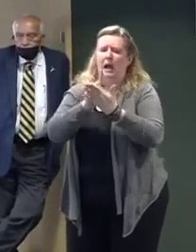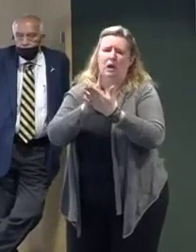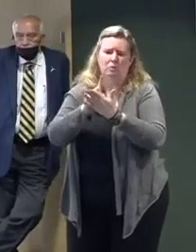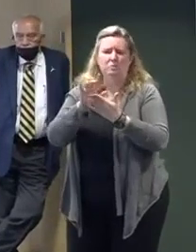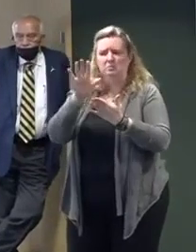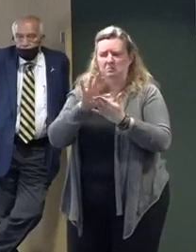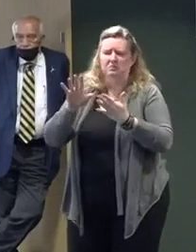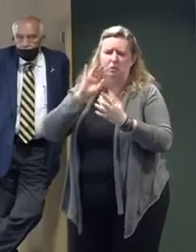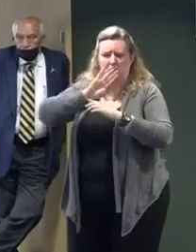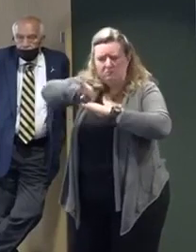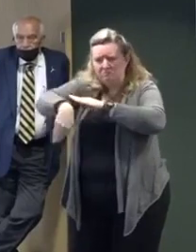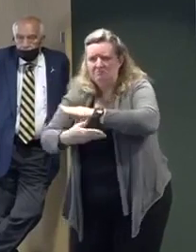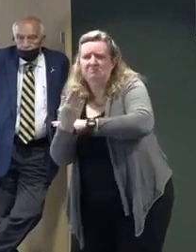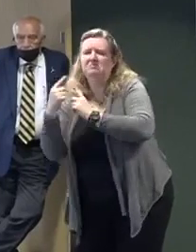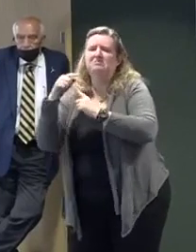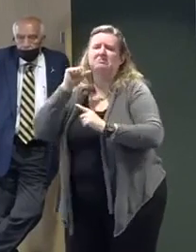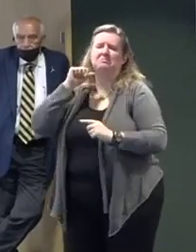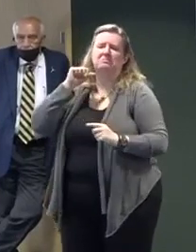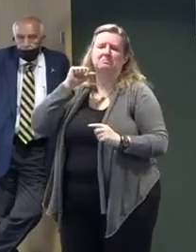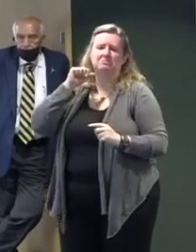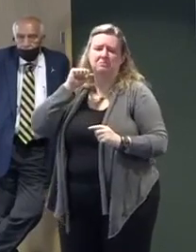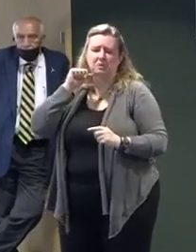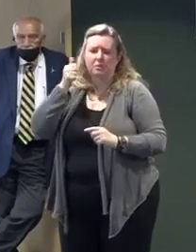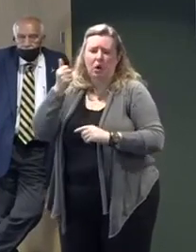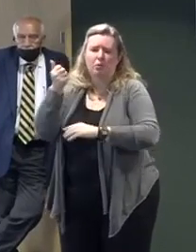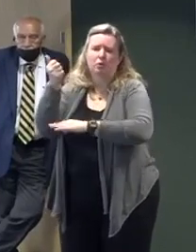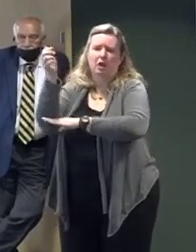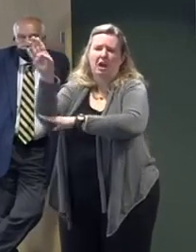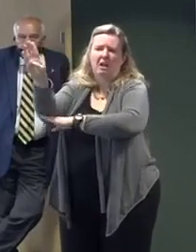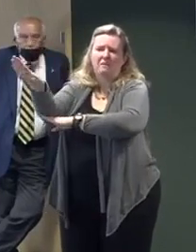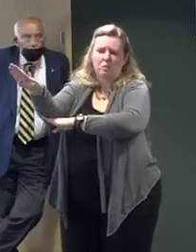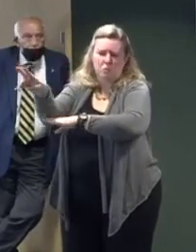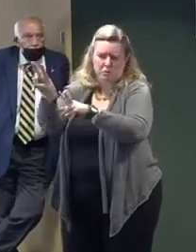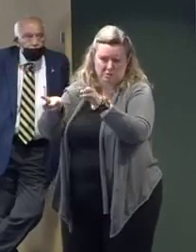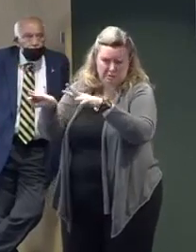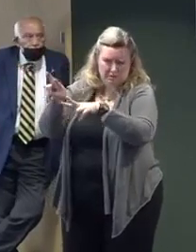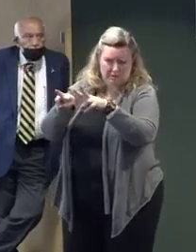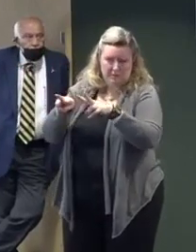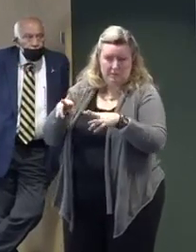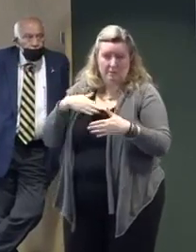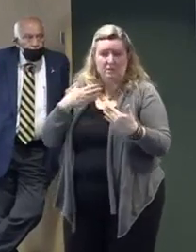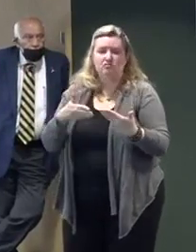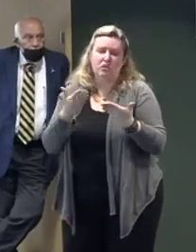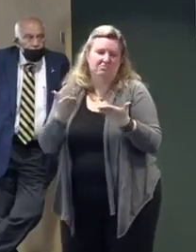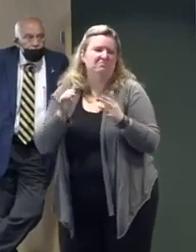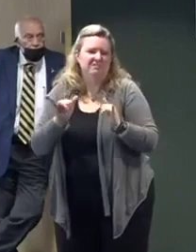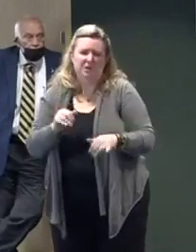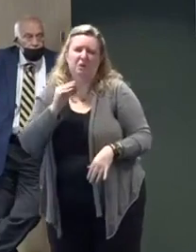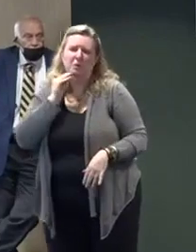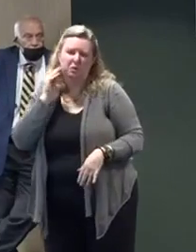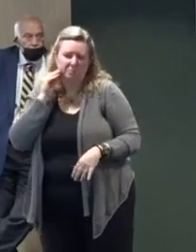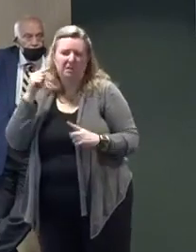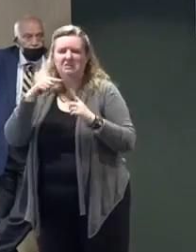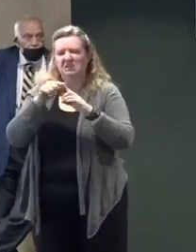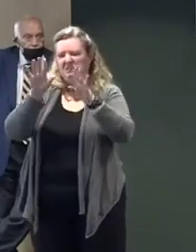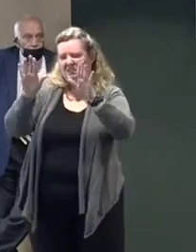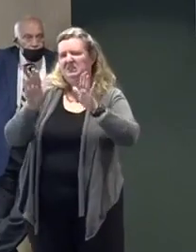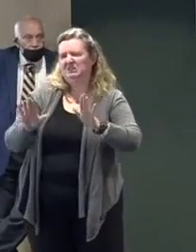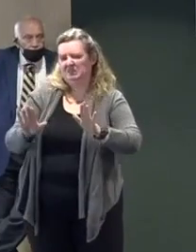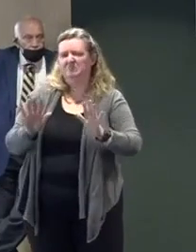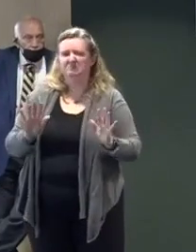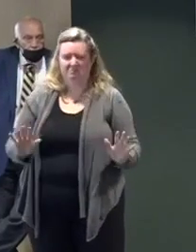late tomorrow afternoon. But I would say until Sunday to allow whether it's your utility or the road crews to get the state back on its feet.